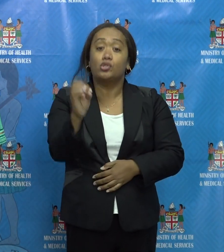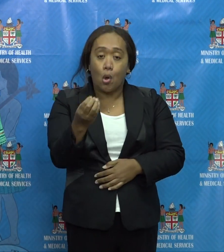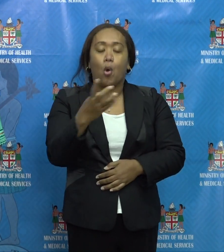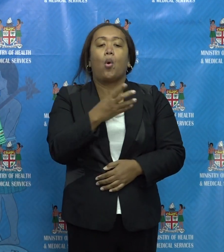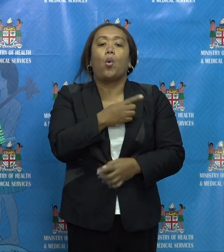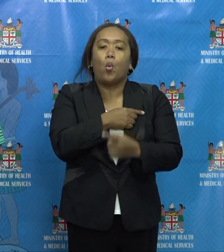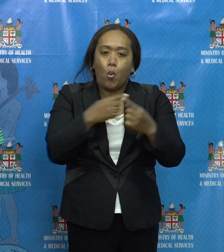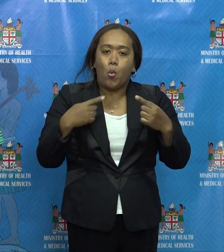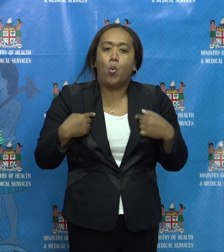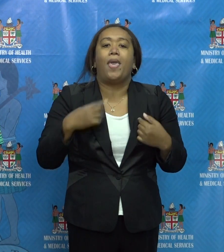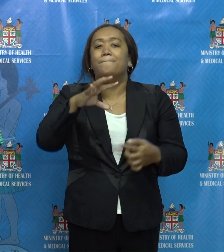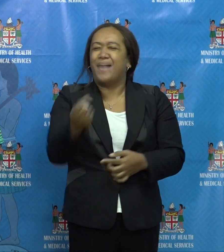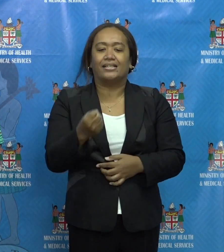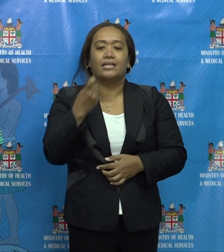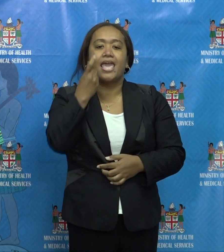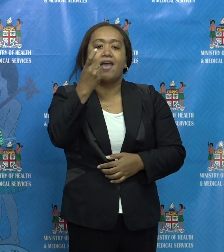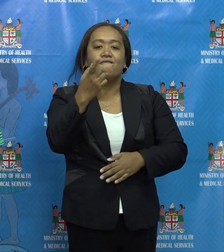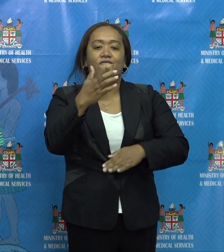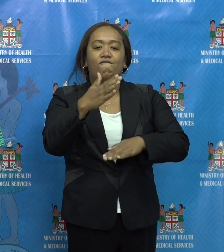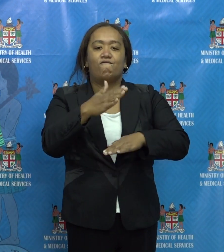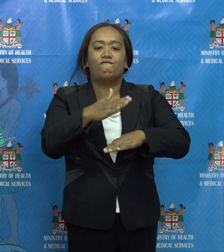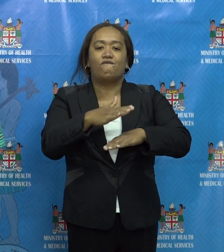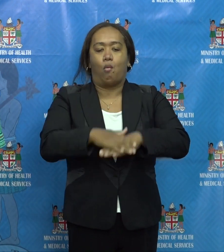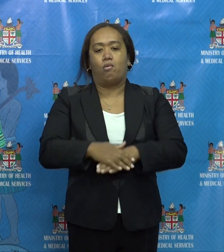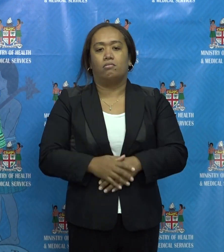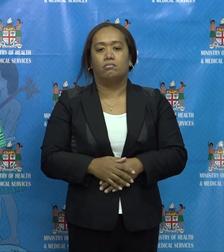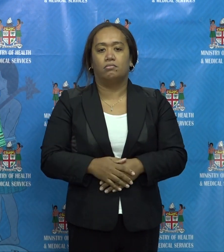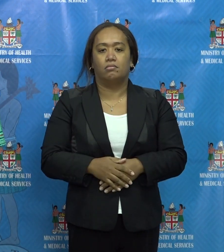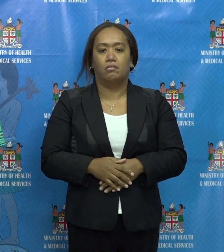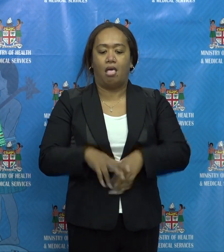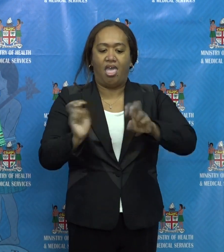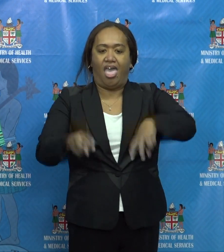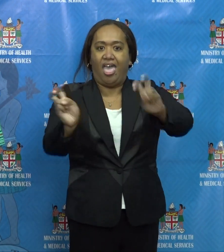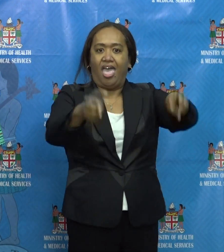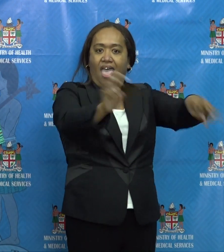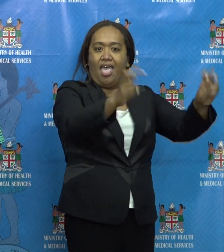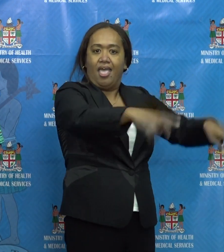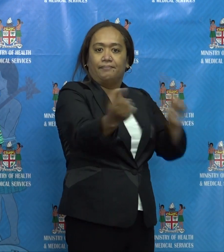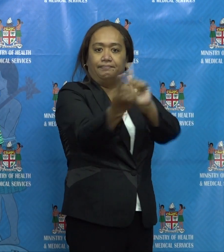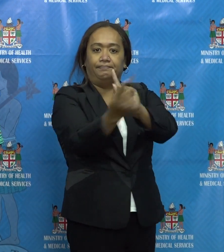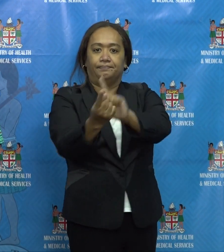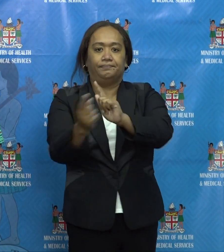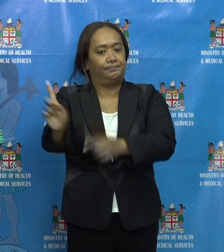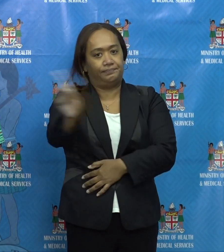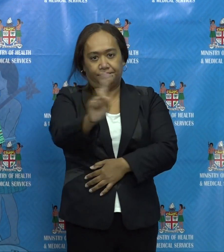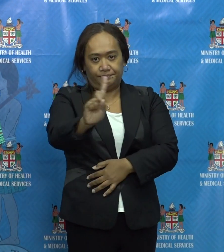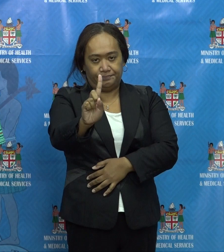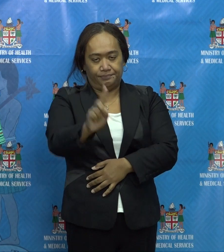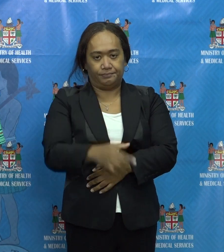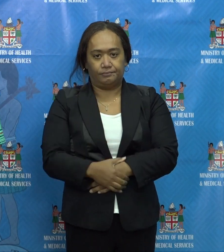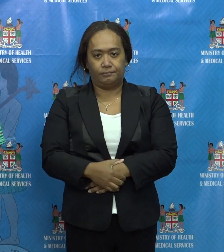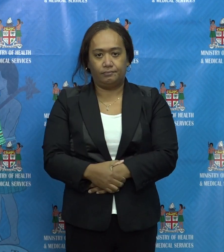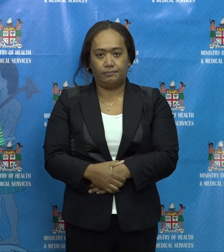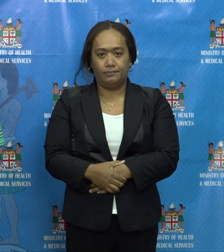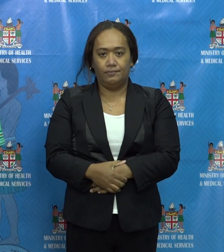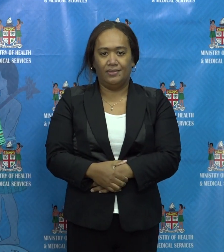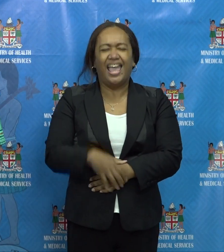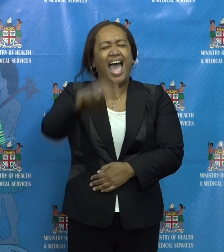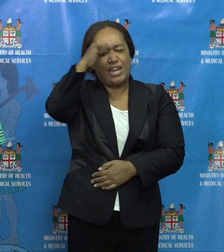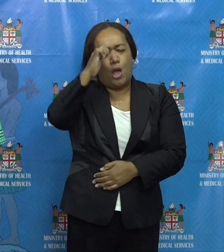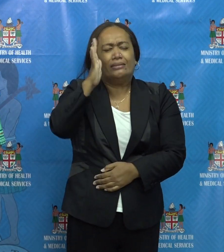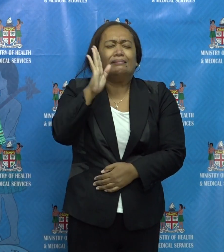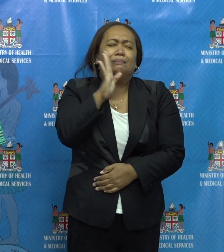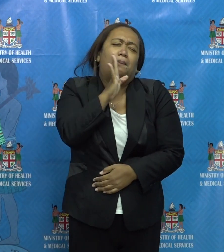accordingly. Do not go outside your home to meet with friends and family. If you're missing someone,